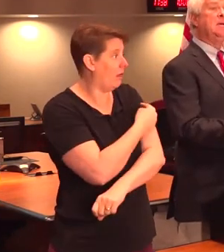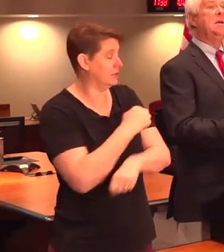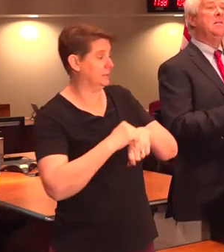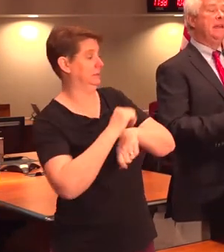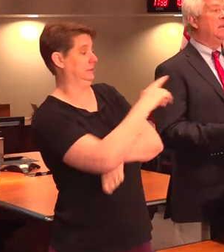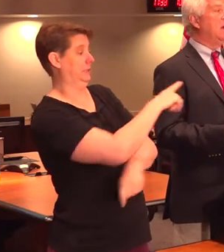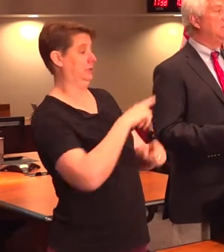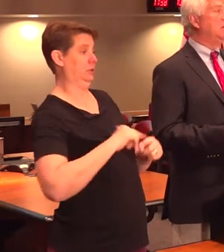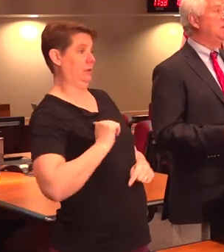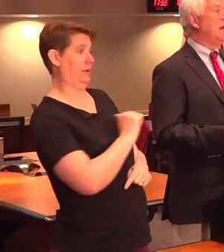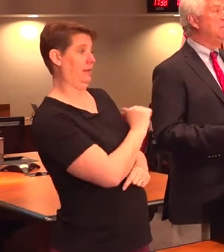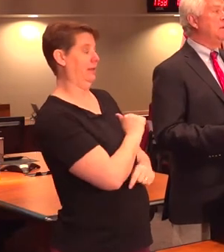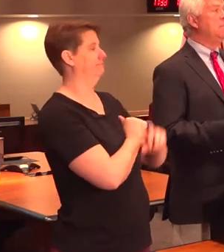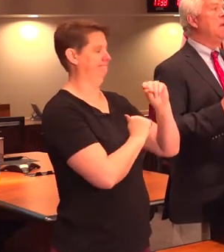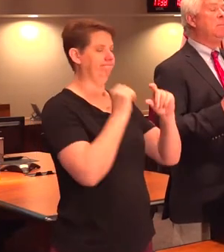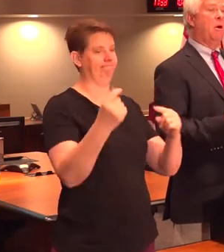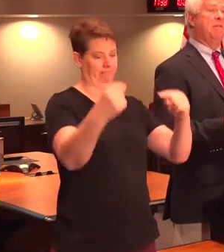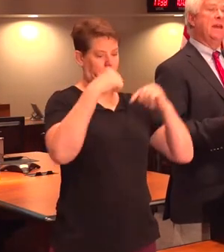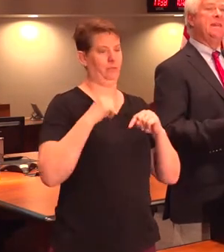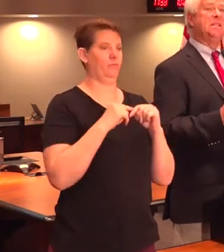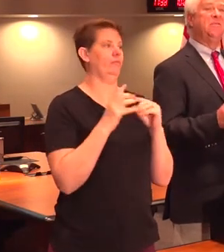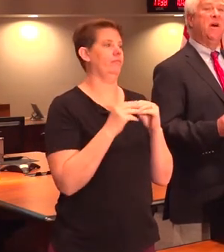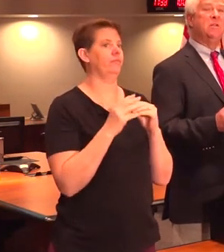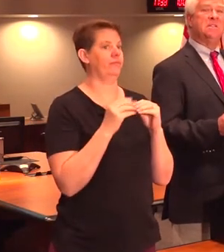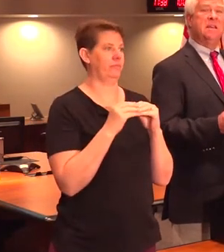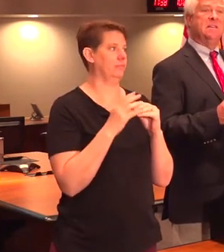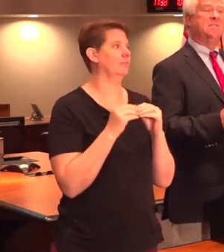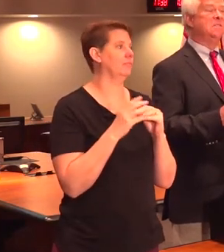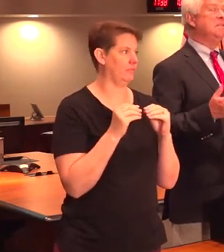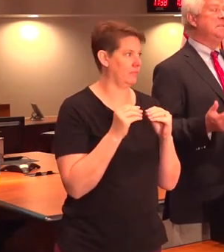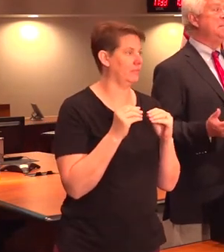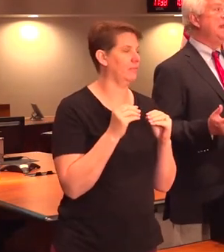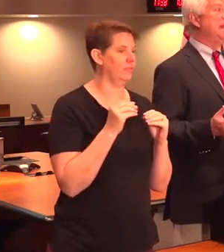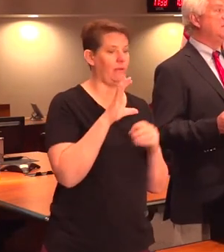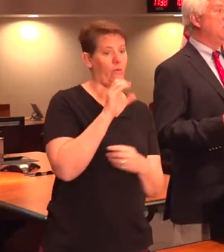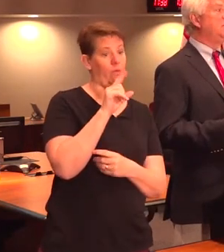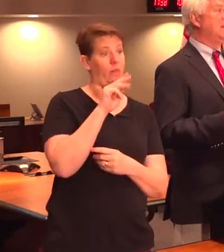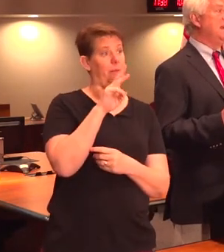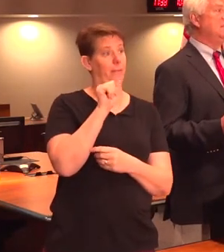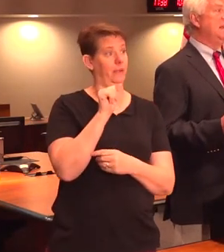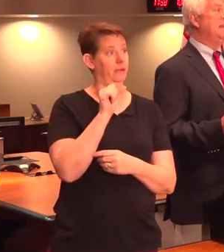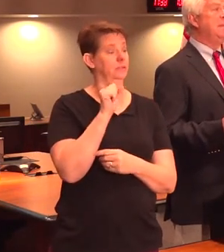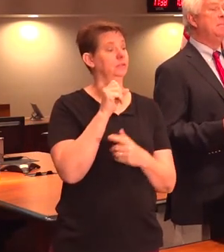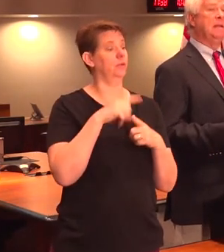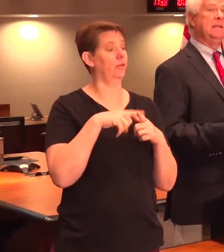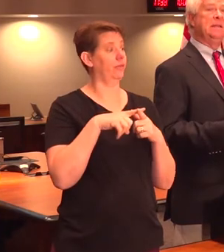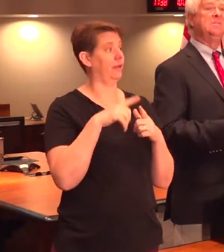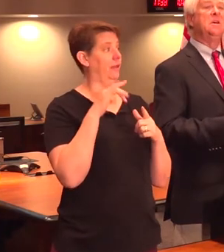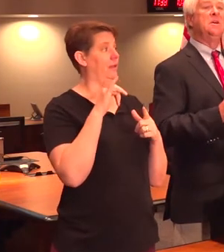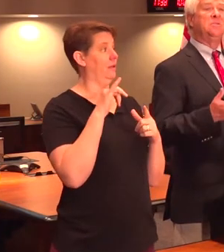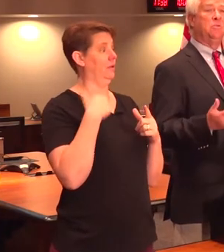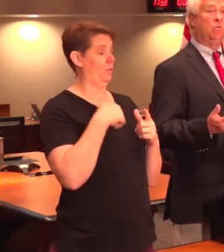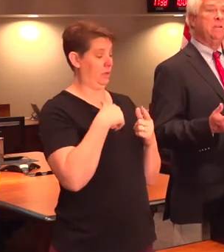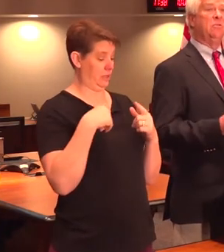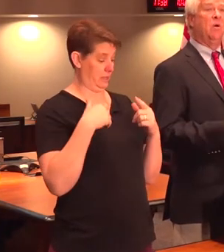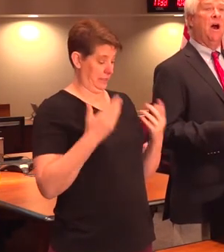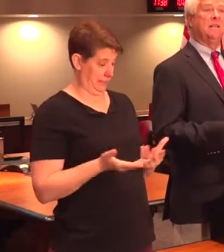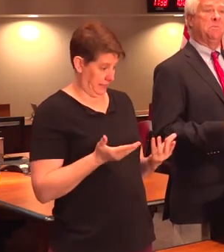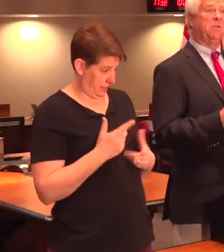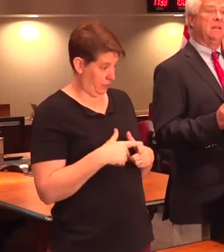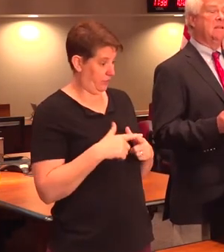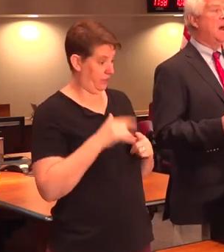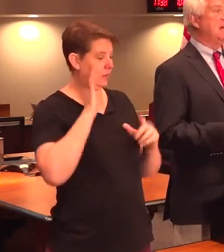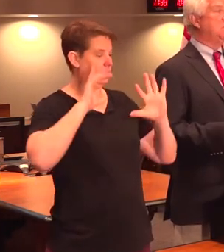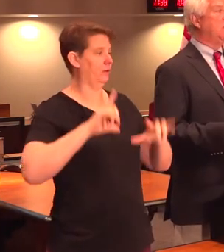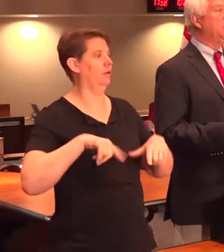Atlanta. They can come to Columbia. Part of that next focus is to disseminate those testing capabilities to regional